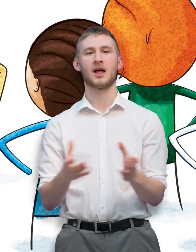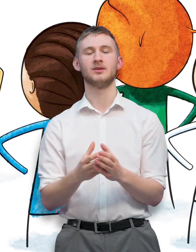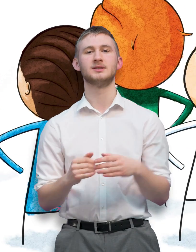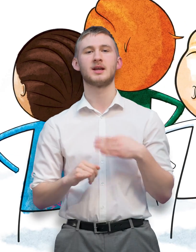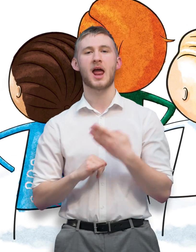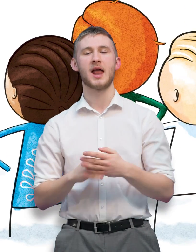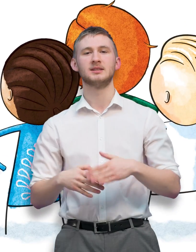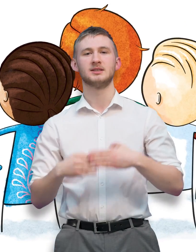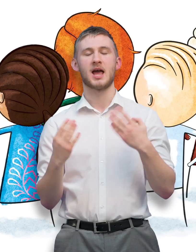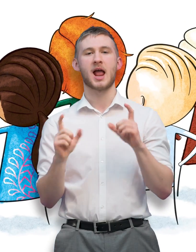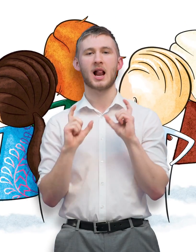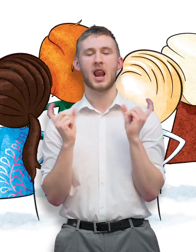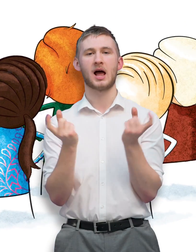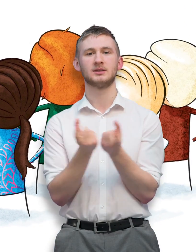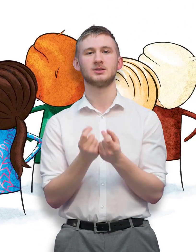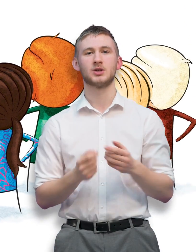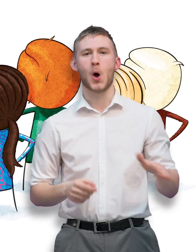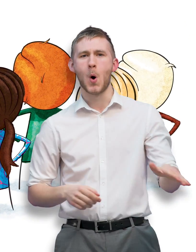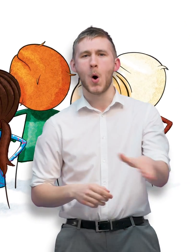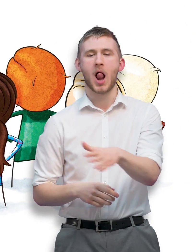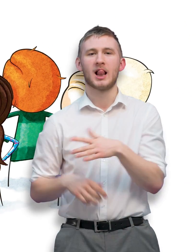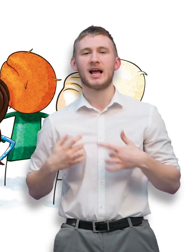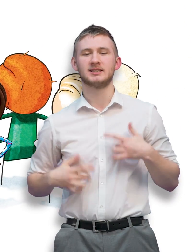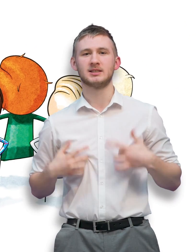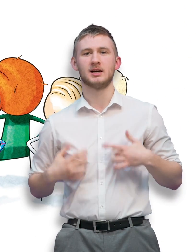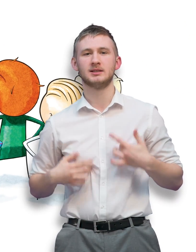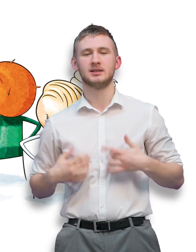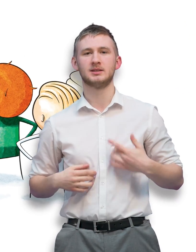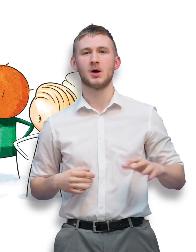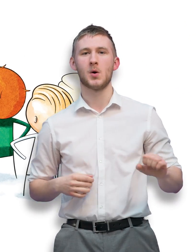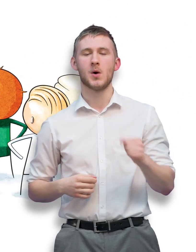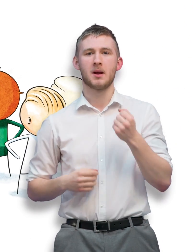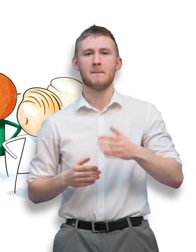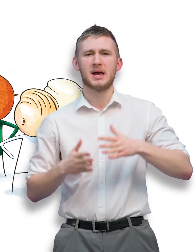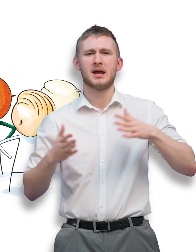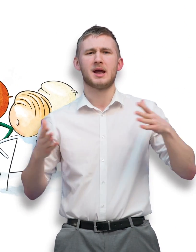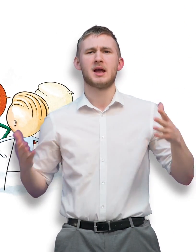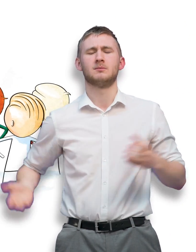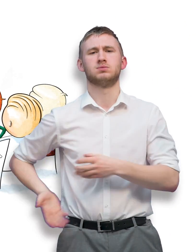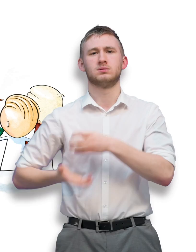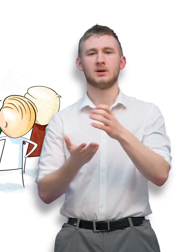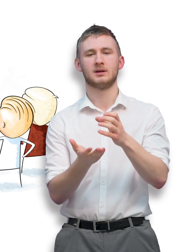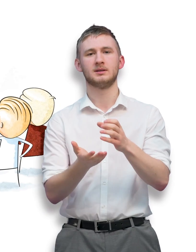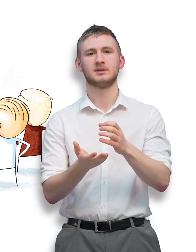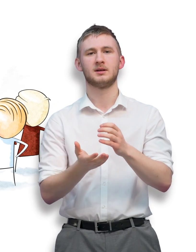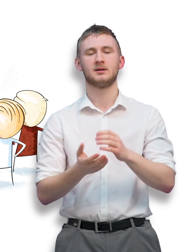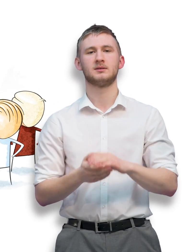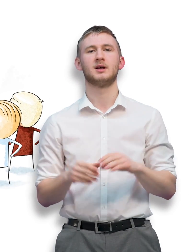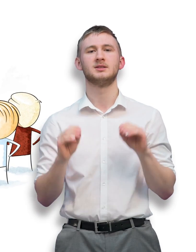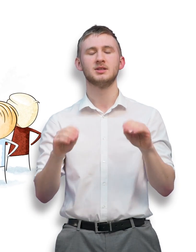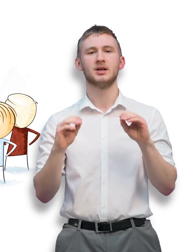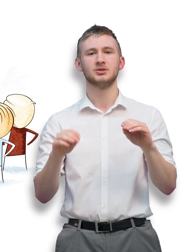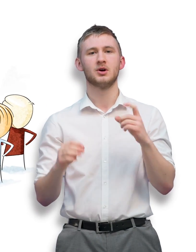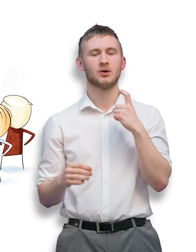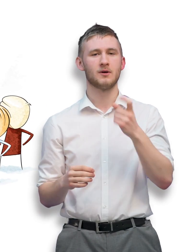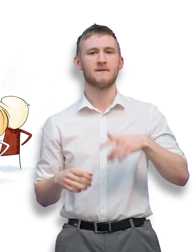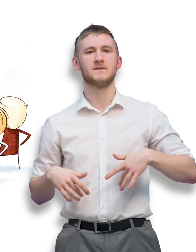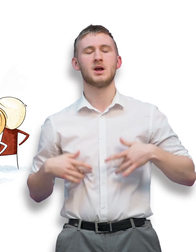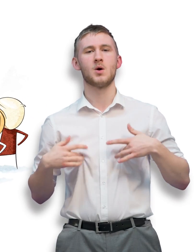The class gathered round at the end of the day All eager to win the big prize Miss Roberts could feel the whole of the class Looking at